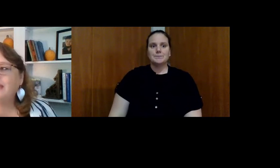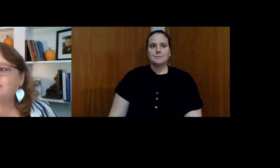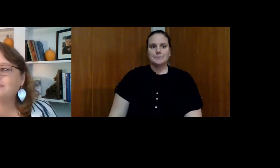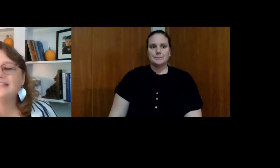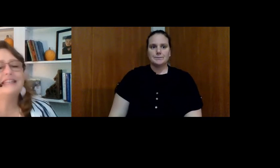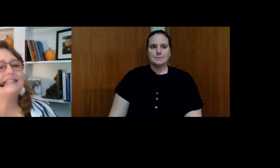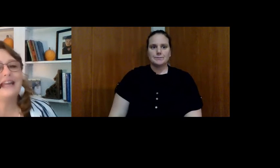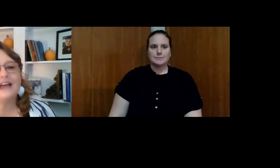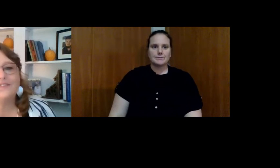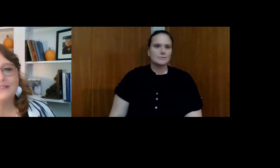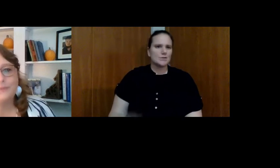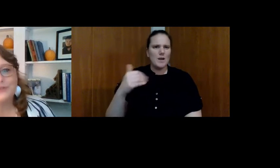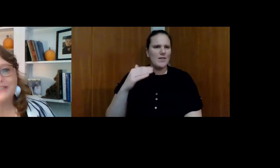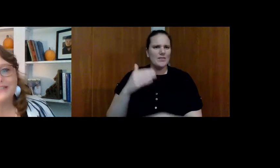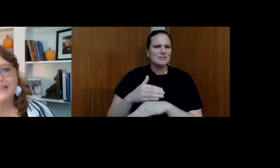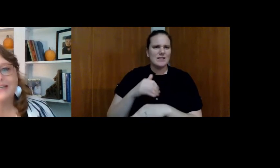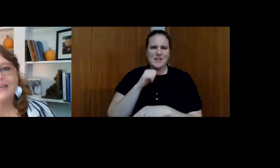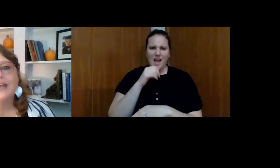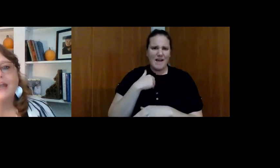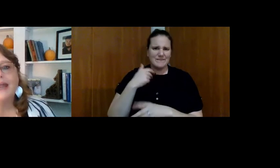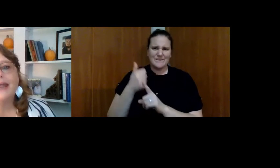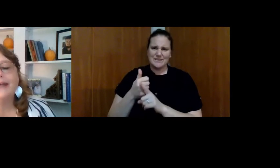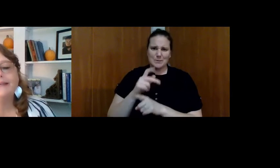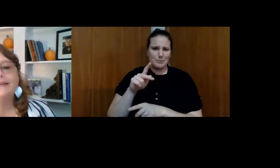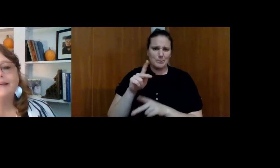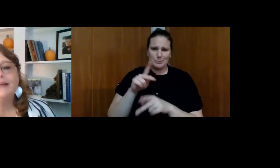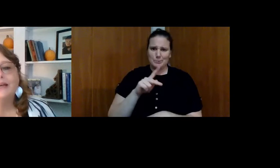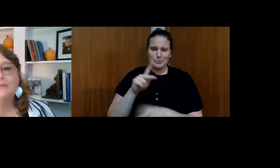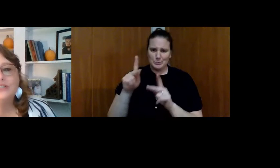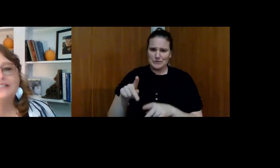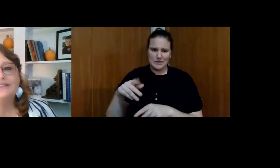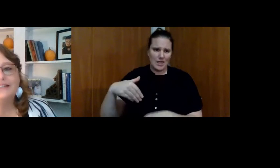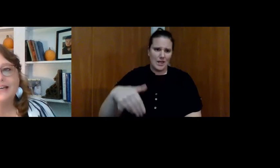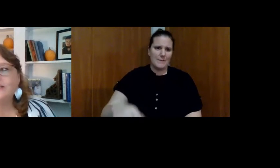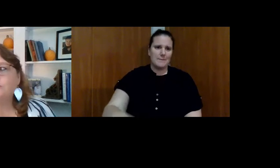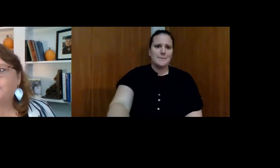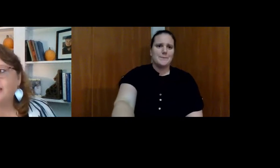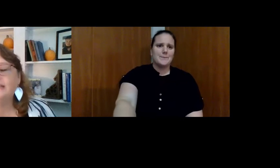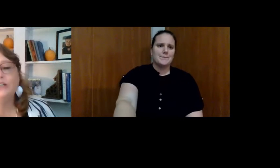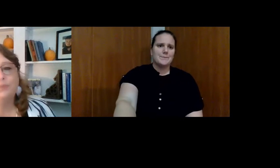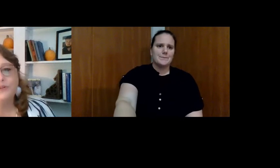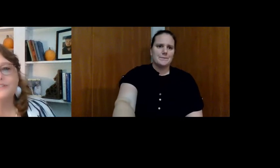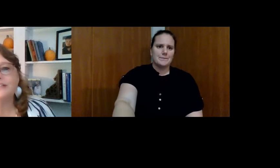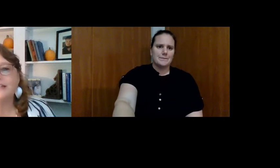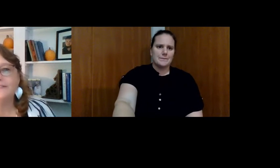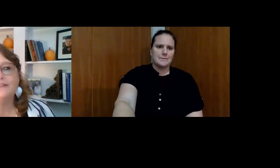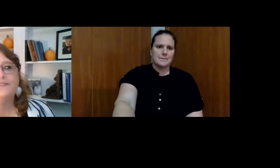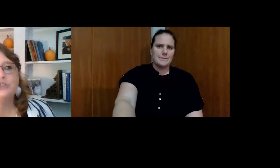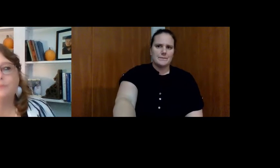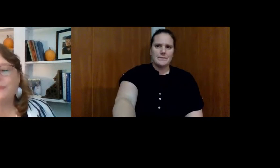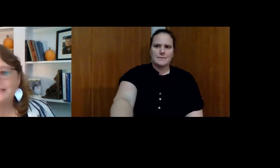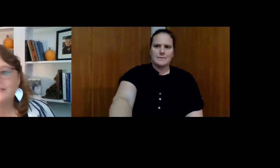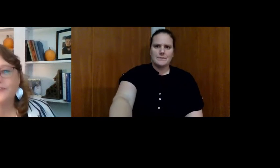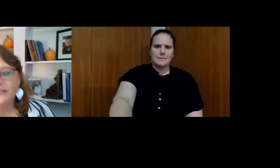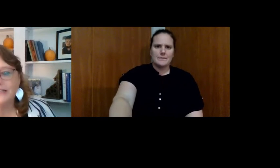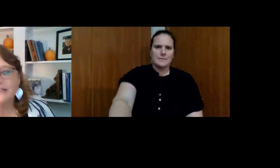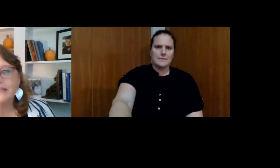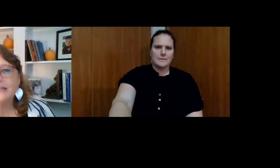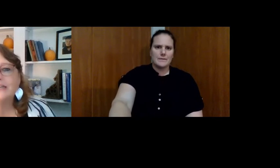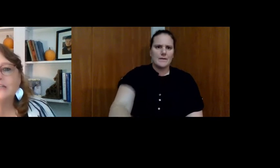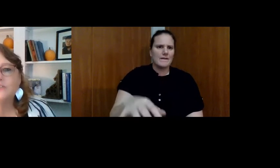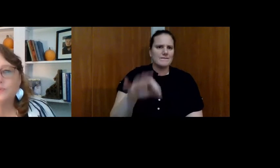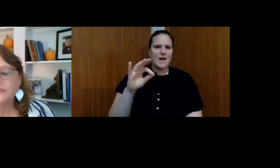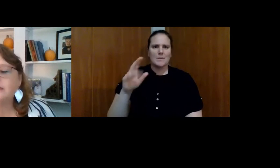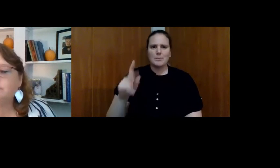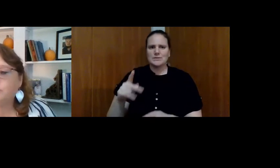My other son doesn't have his person yet. And I'm just here to tell you, finding your person, even if it's your best friend,